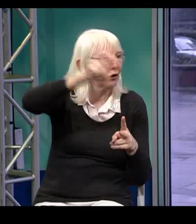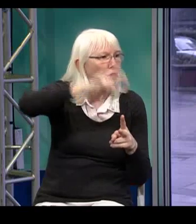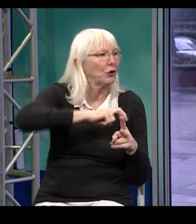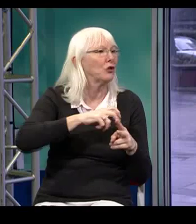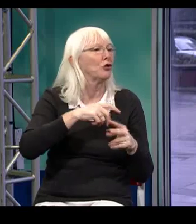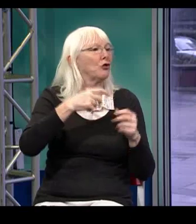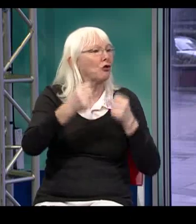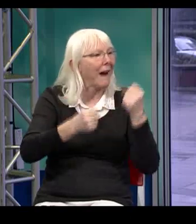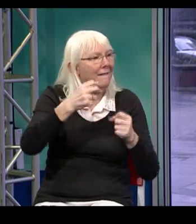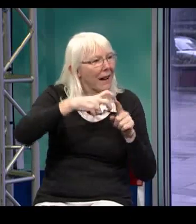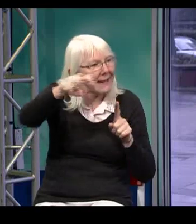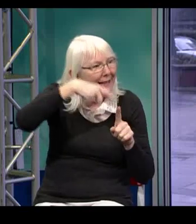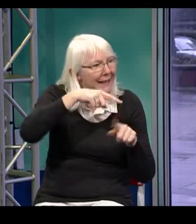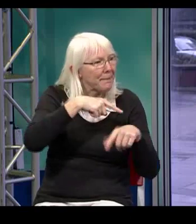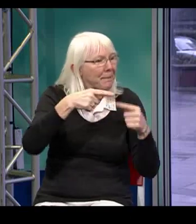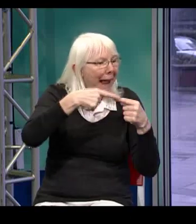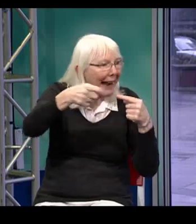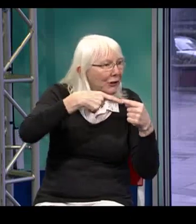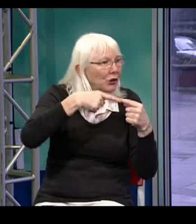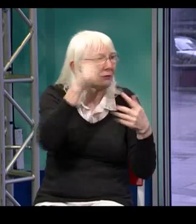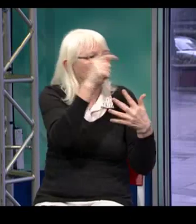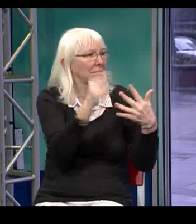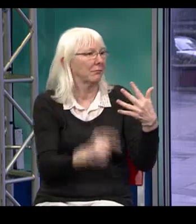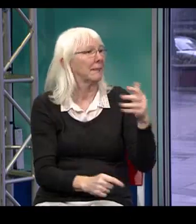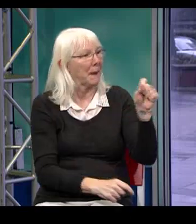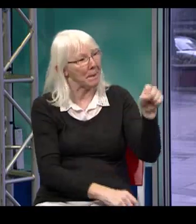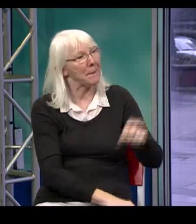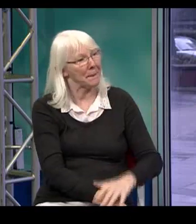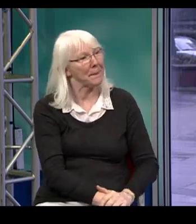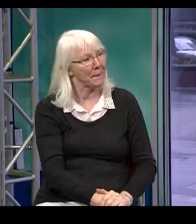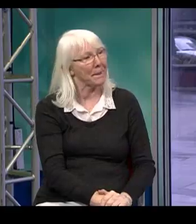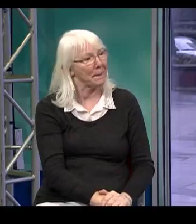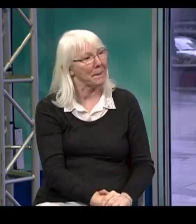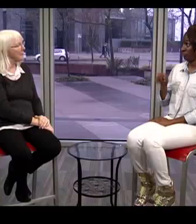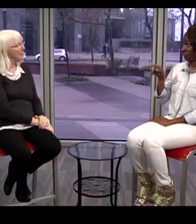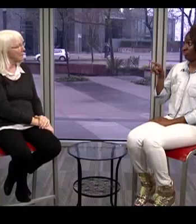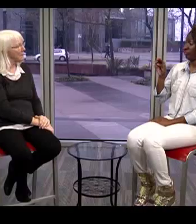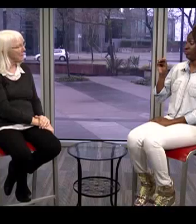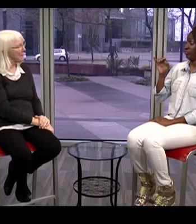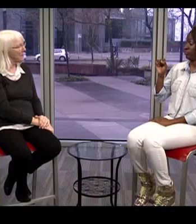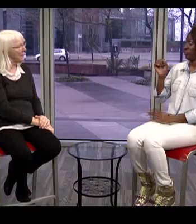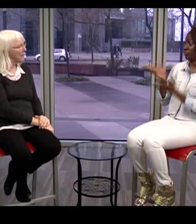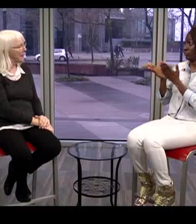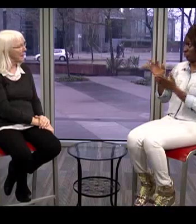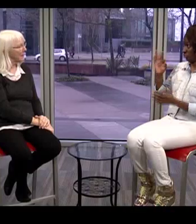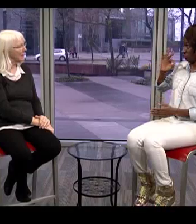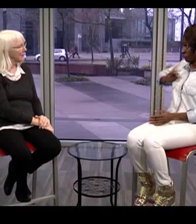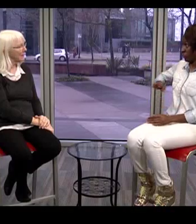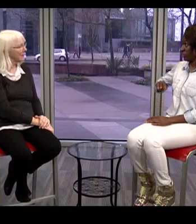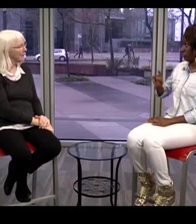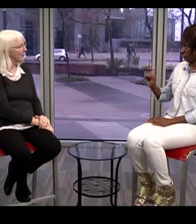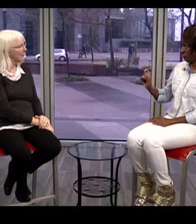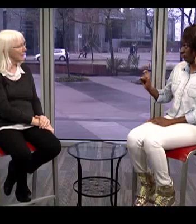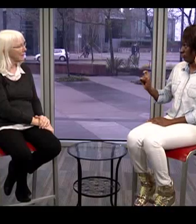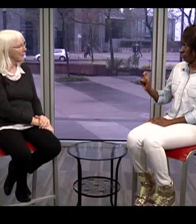costs for having an interpreter either go to fly to a northern community or to have to drive somewhere outside the lower mainland.